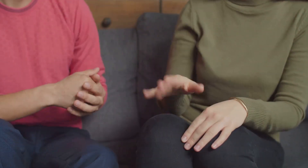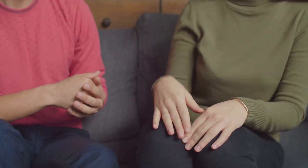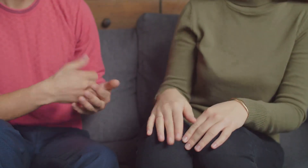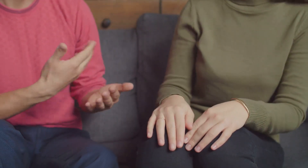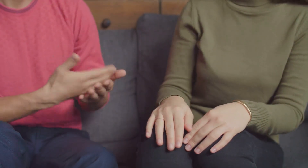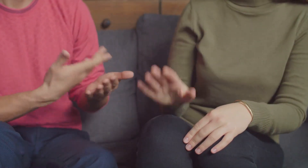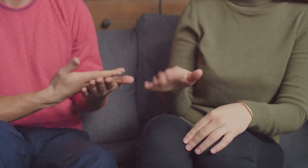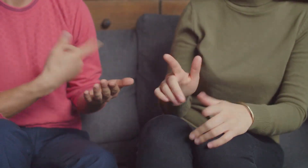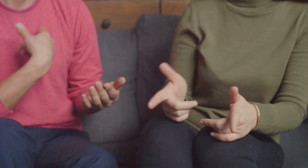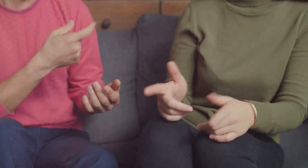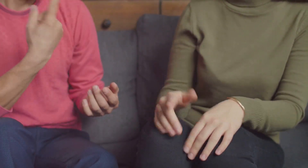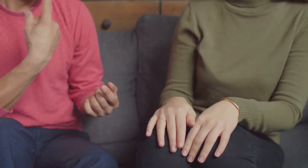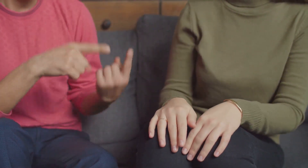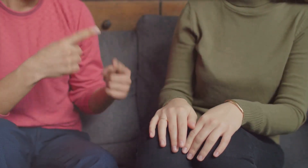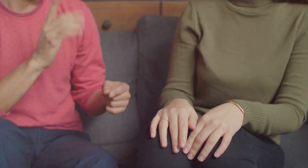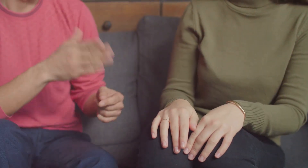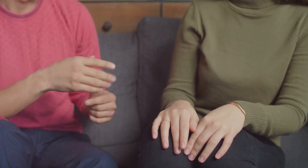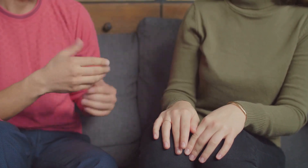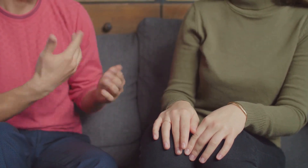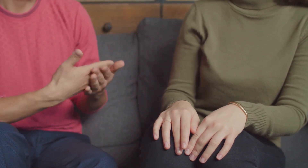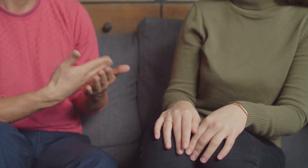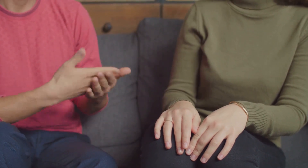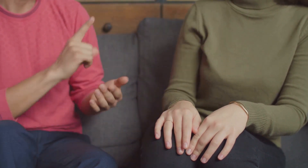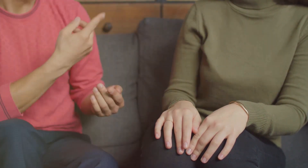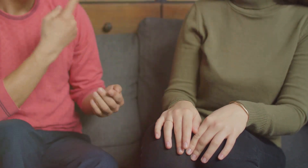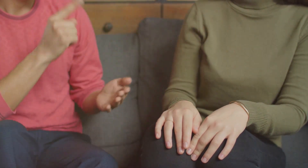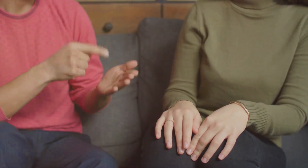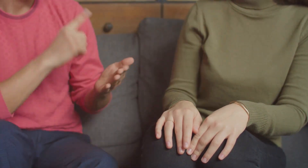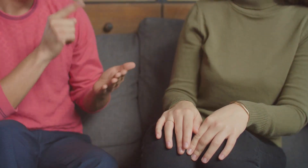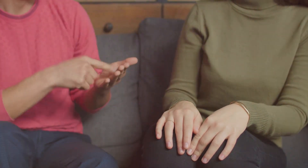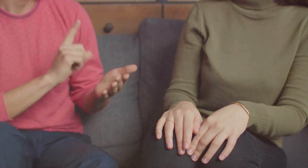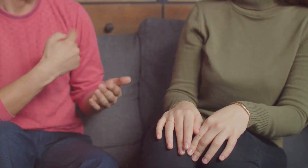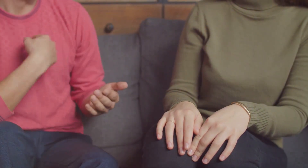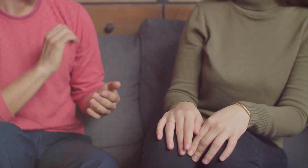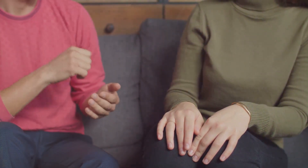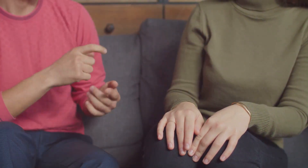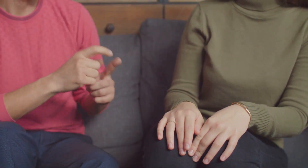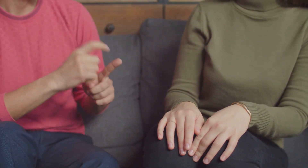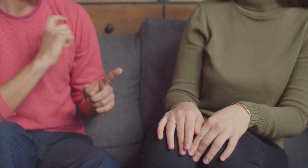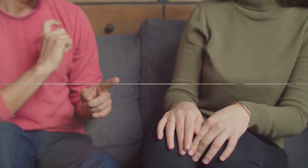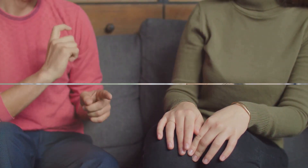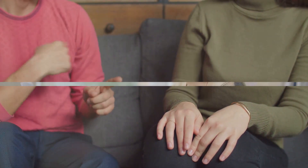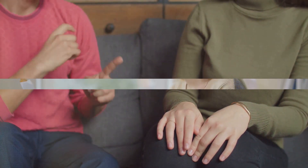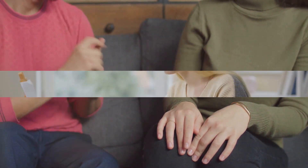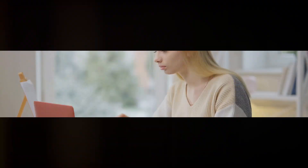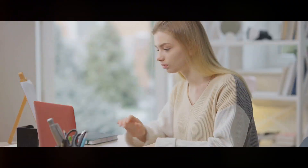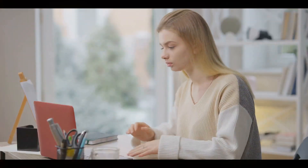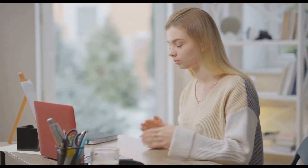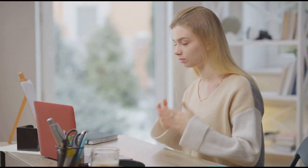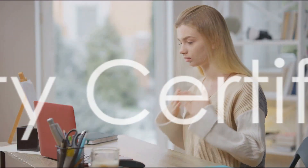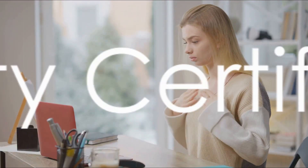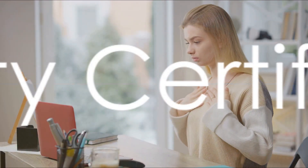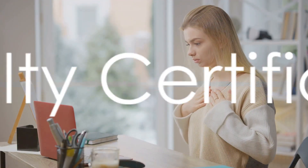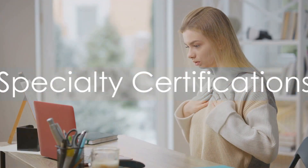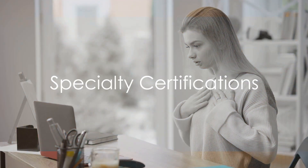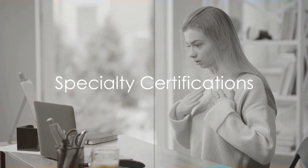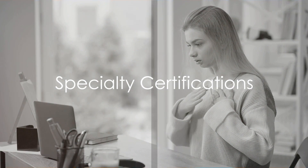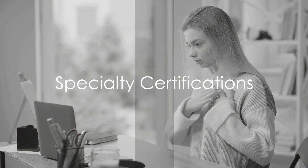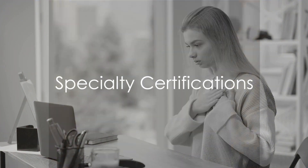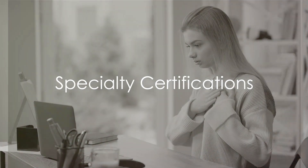Interpreters need to be versatile and adept in various forms of ASL to effectively communicate. Did you know there are different certification